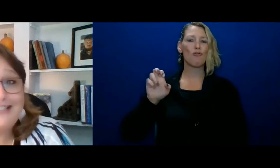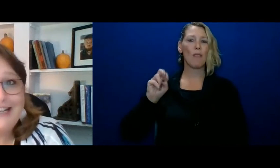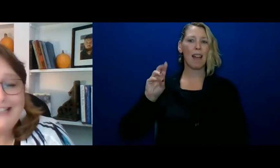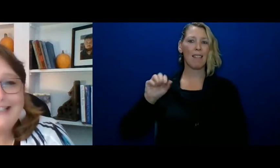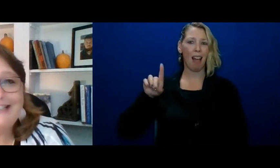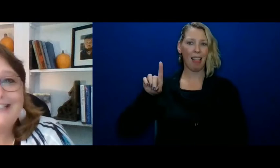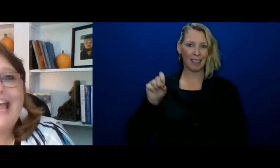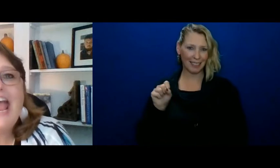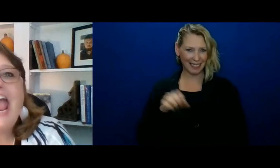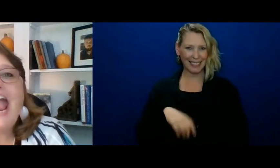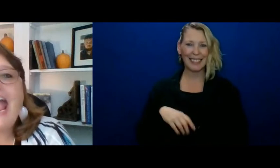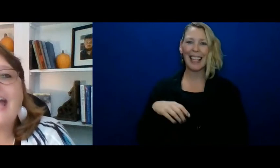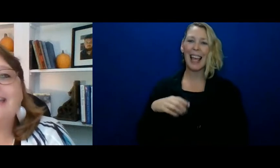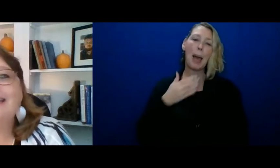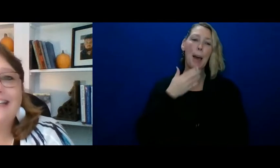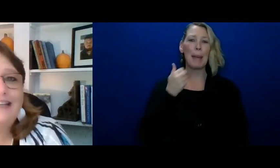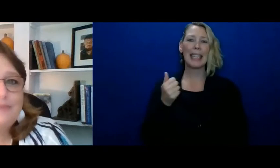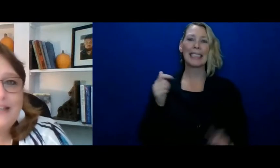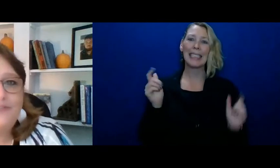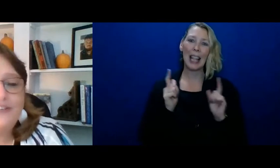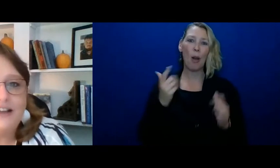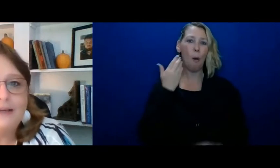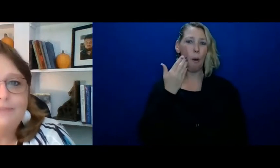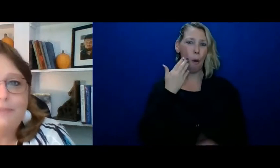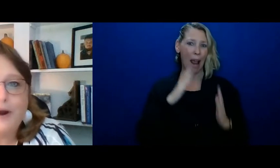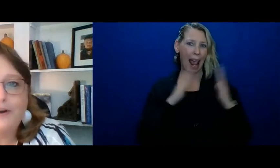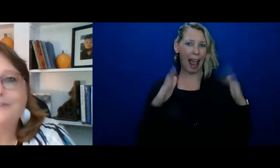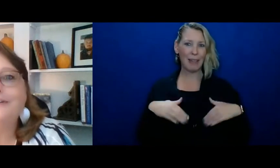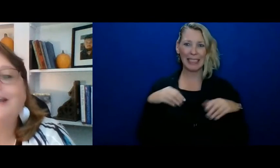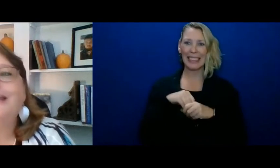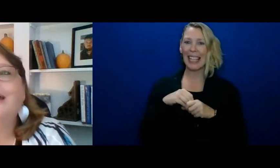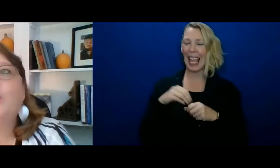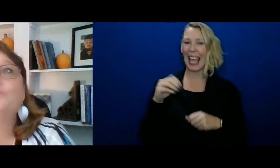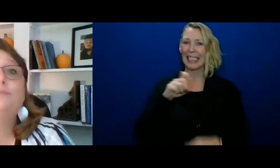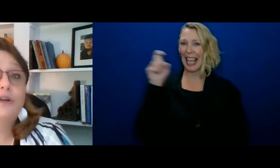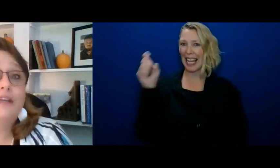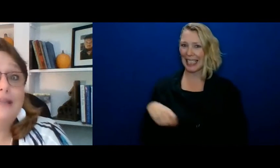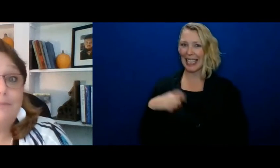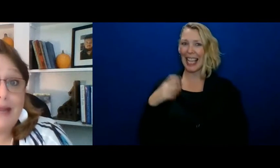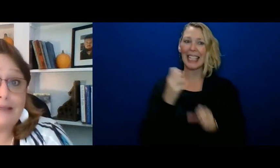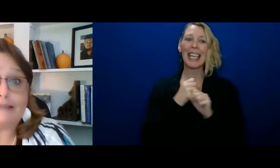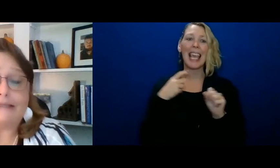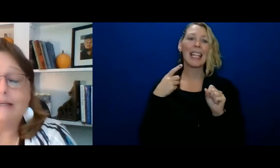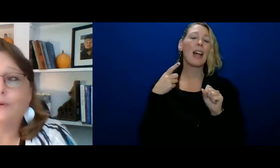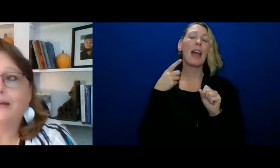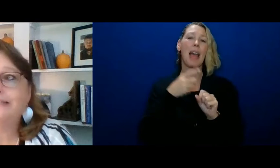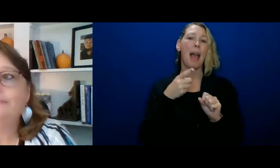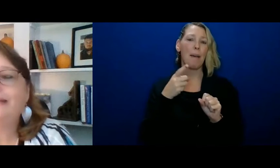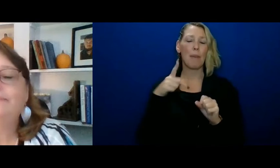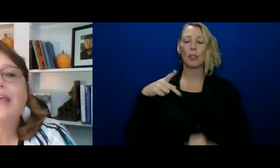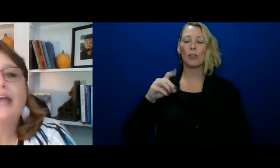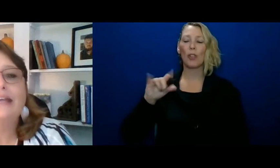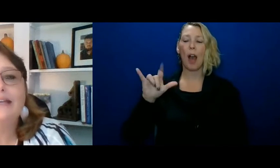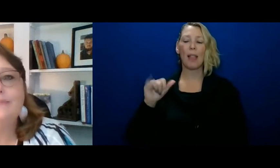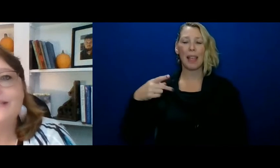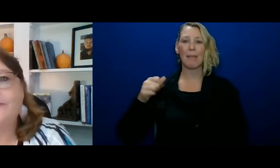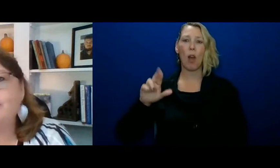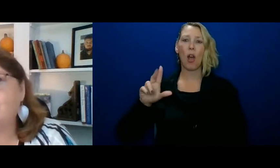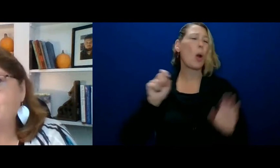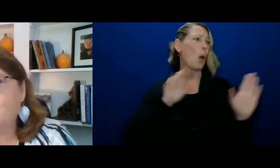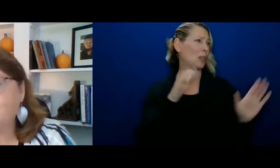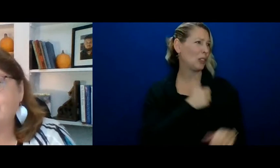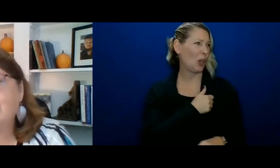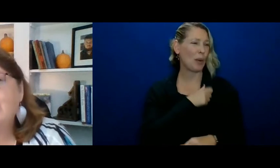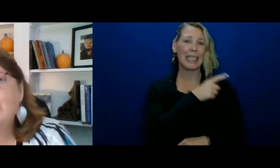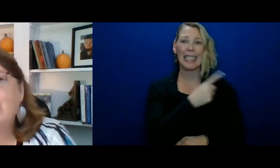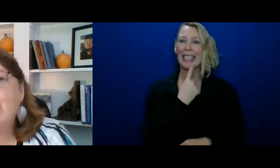Whorehouse in Texas and get himself a Dolly Parton. Oh, Smokey and the Bandit. He corrected me and get himself